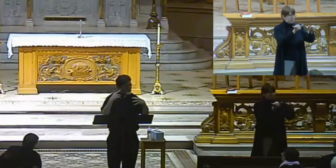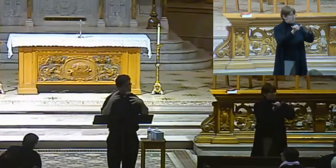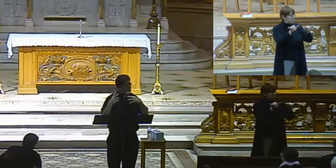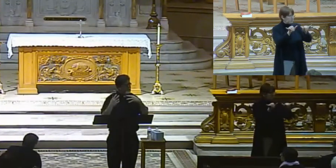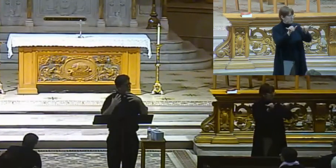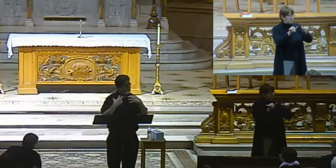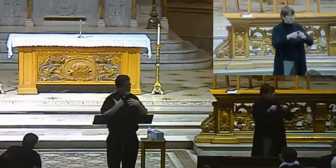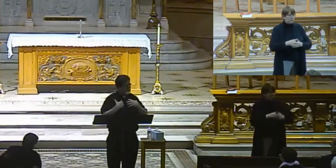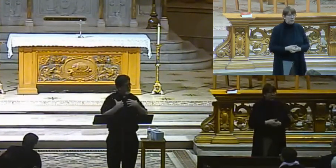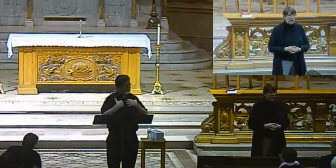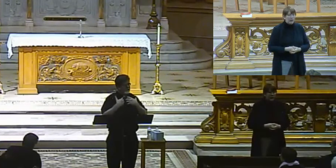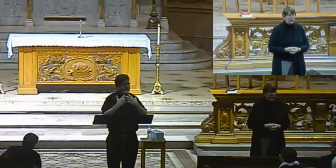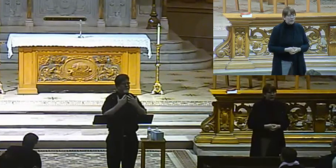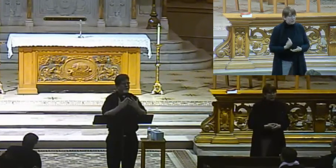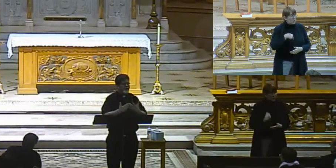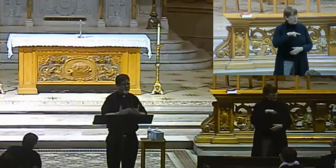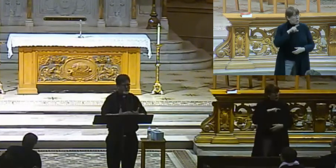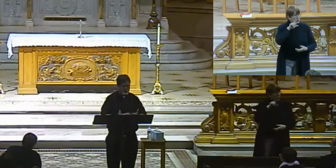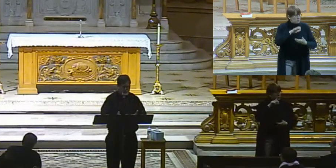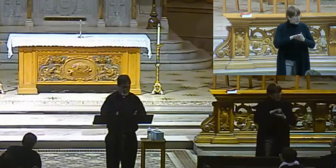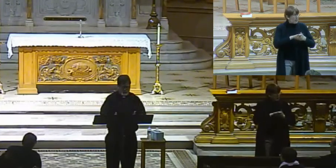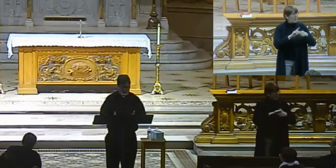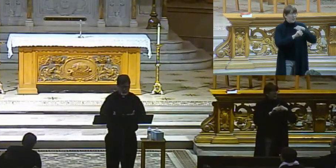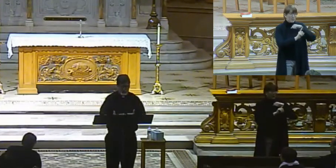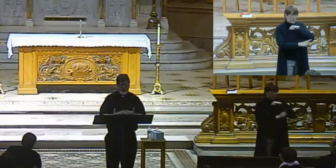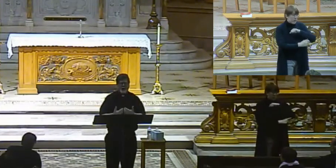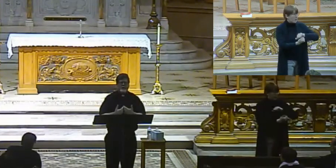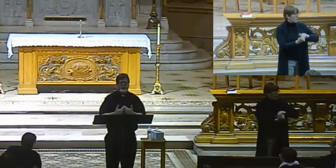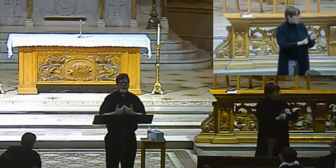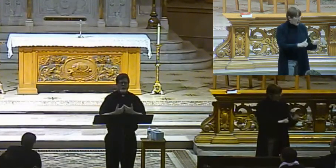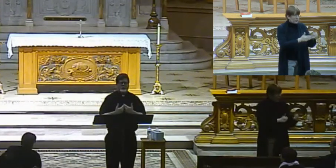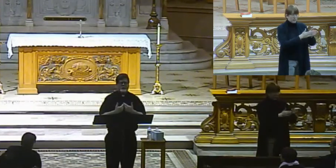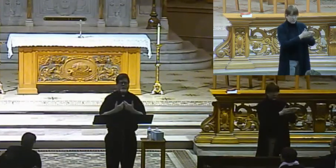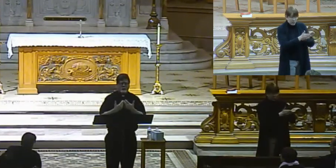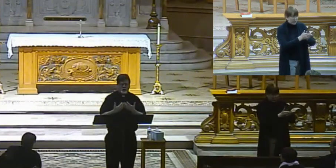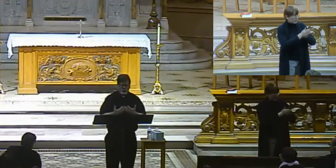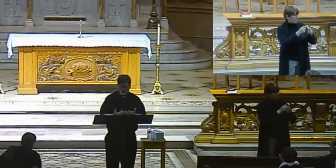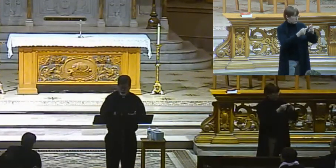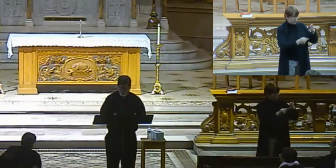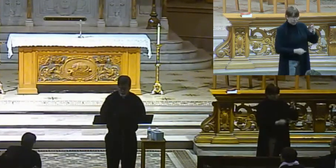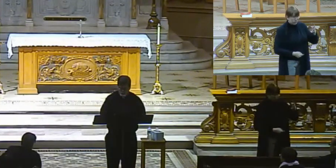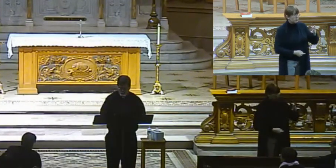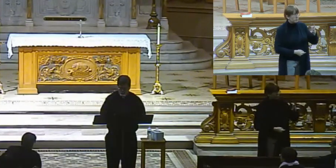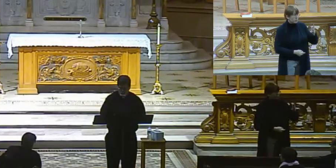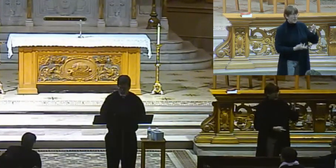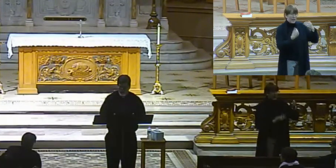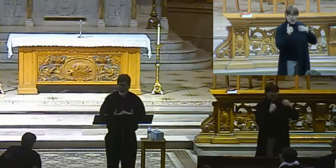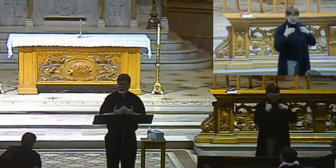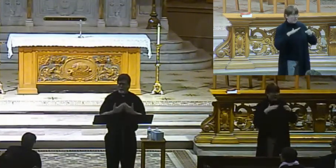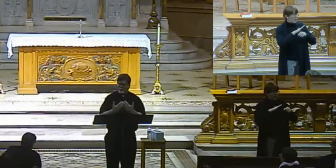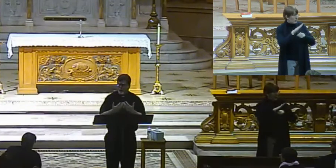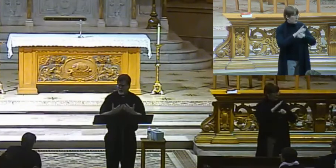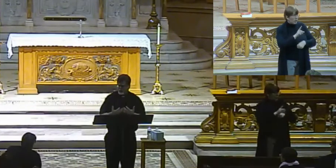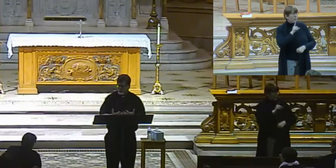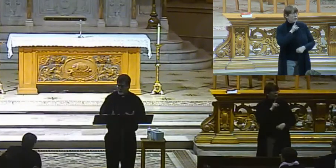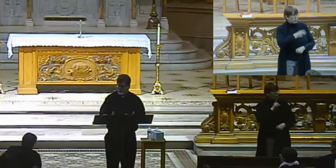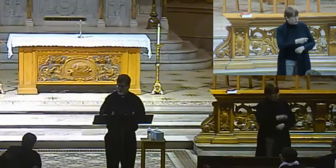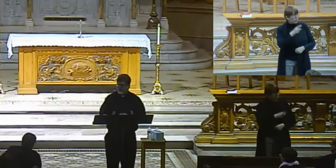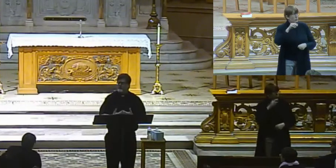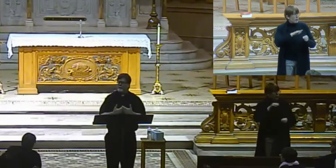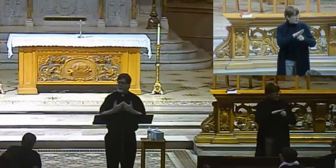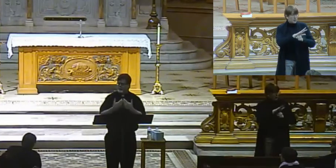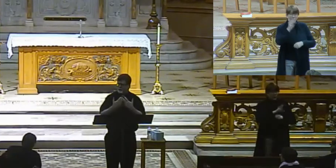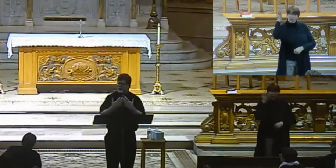And so, we believe that in the Protestant churches, there is sufficient truth and grace